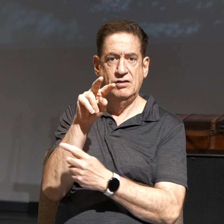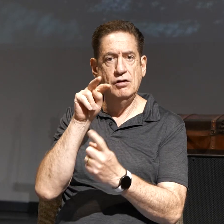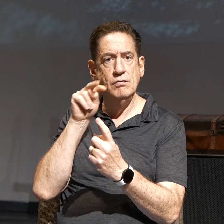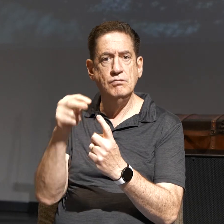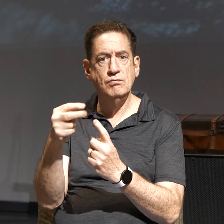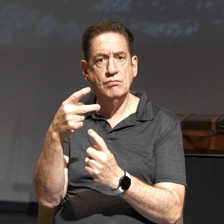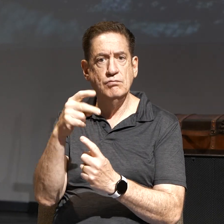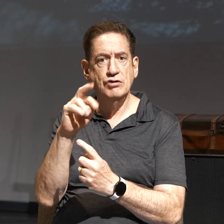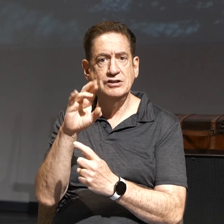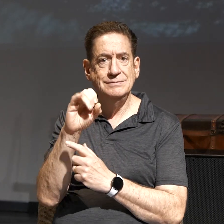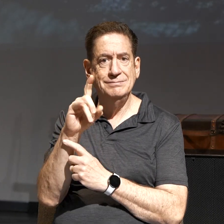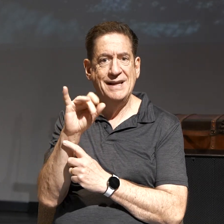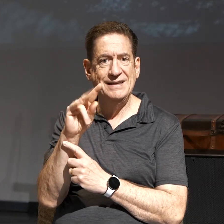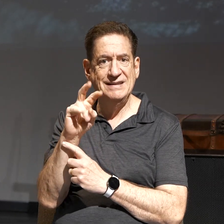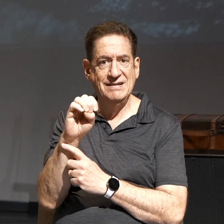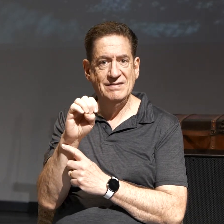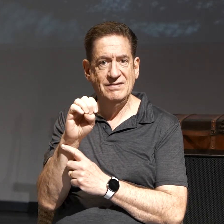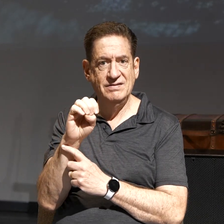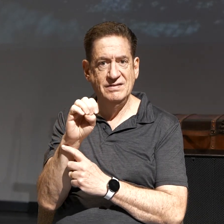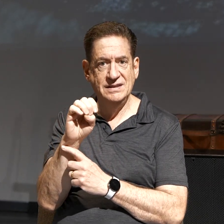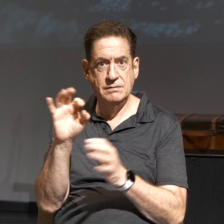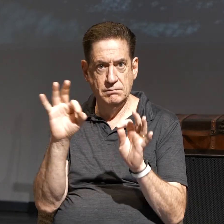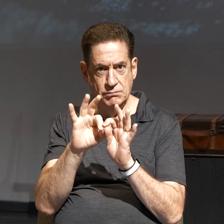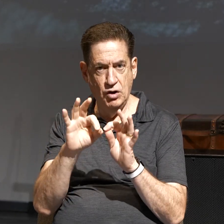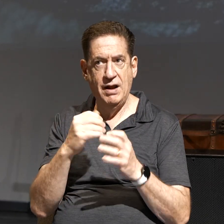that you have a biblical worldview.